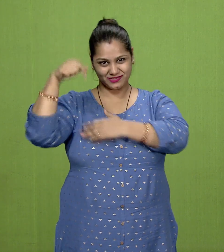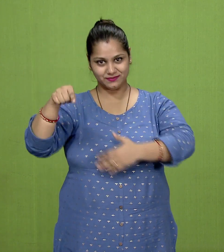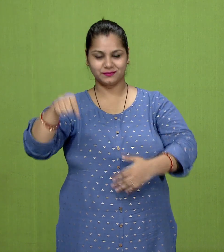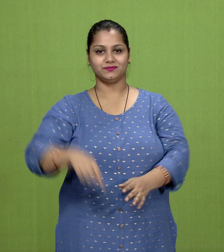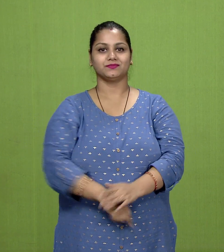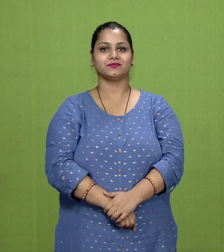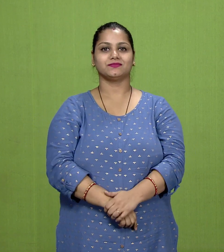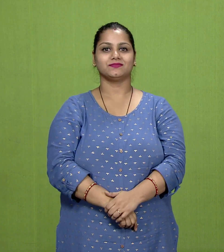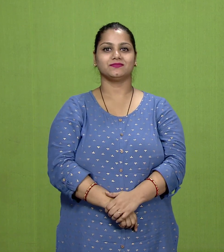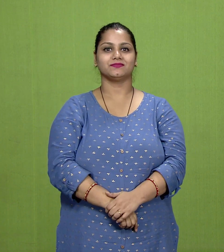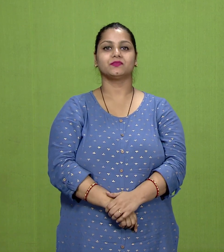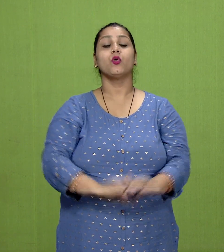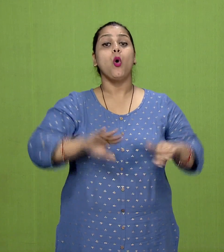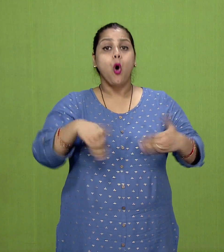and his men